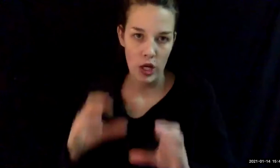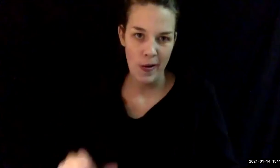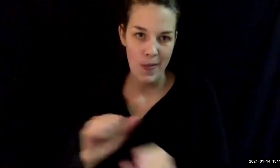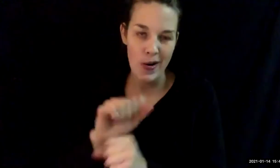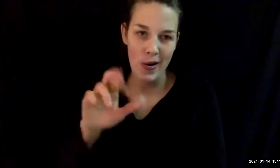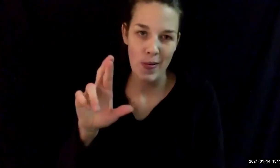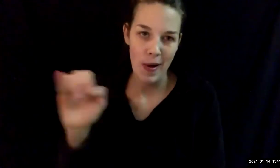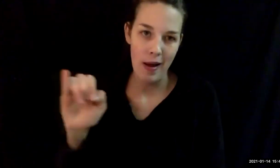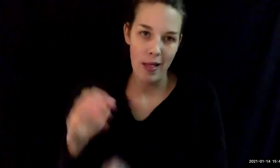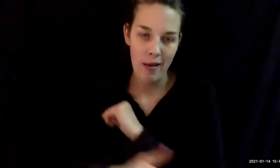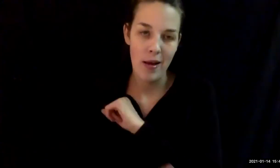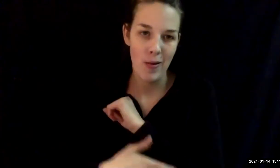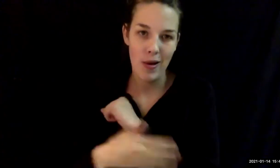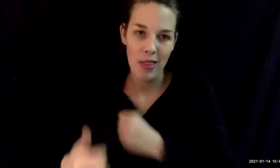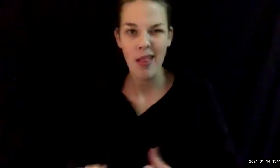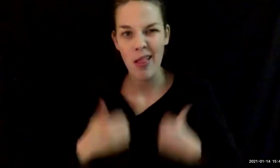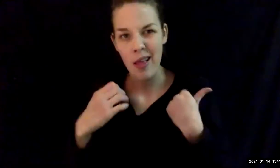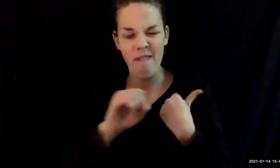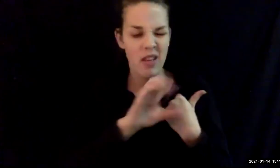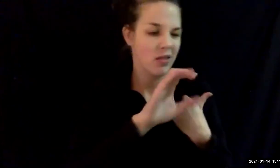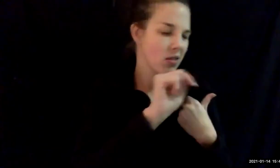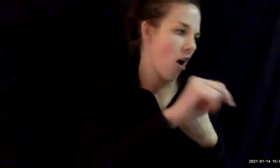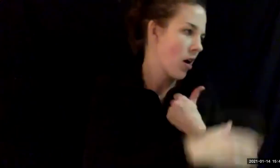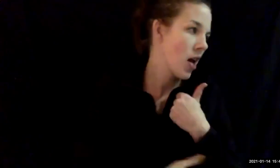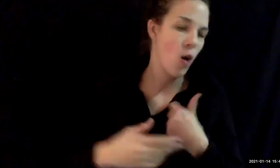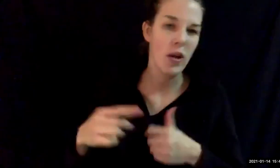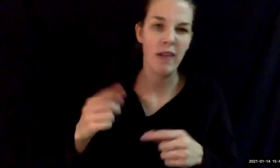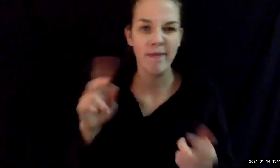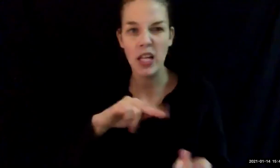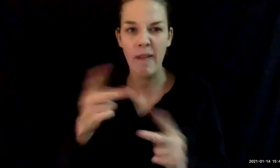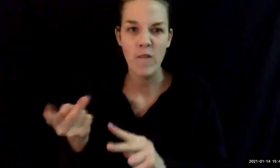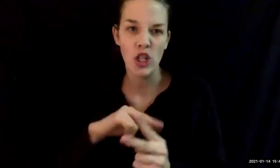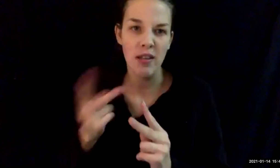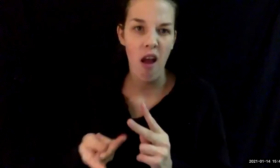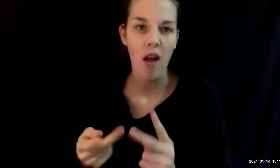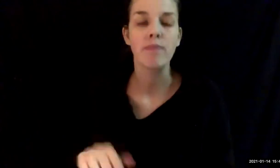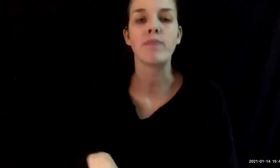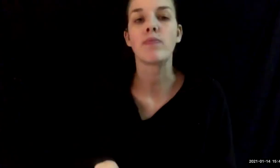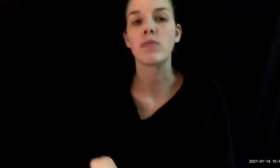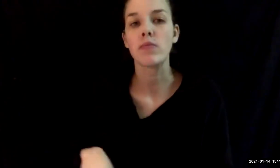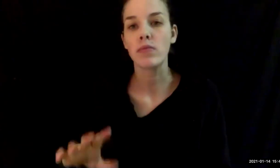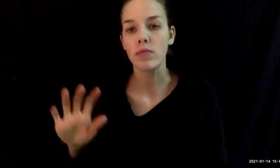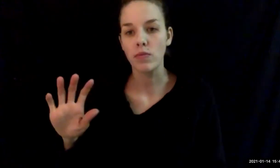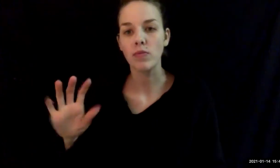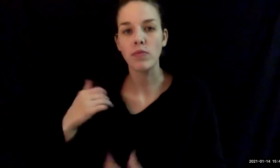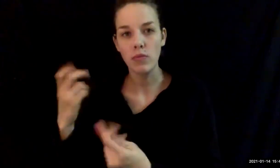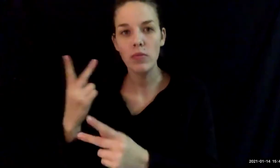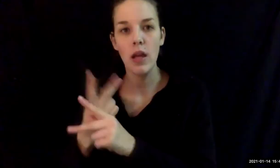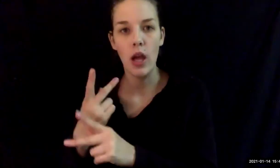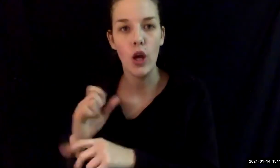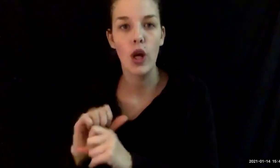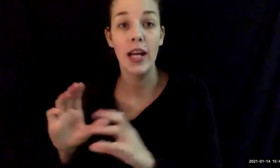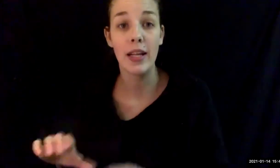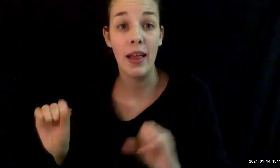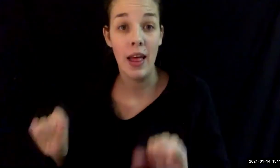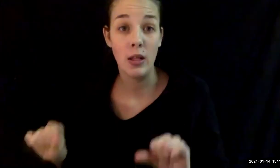and perhaps live in Scott County and vice versa. And at our clinics, a health care worker is eligible to receive